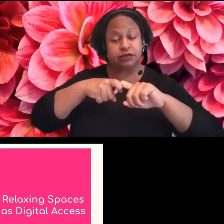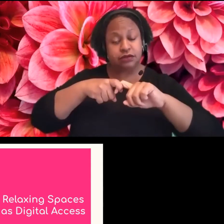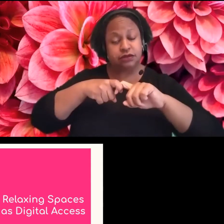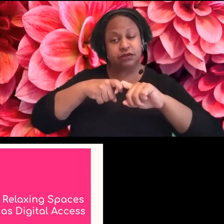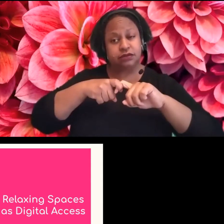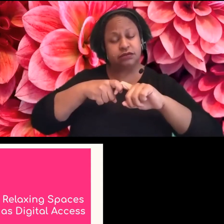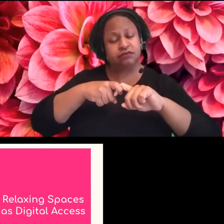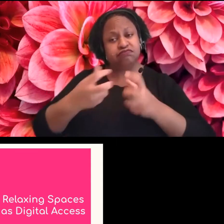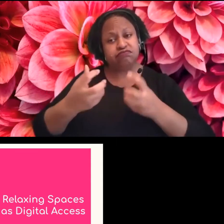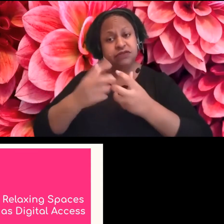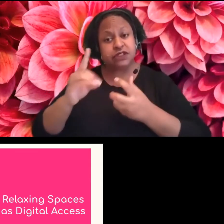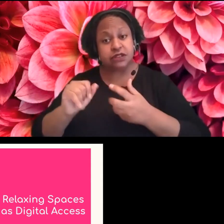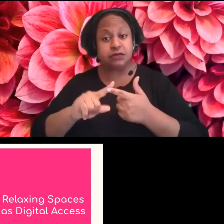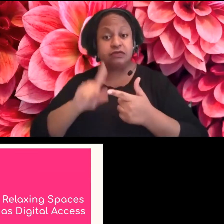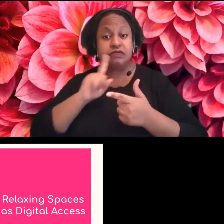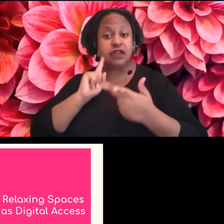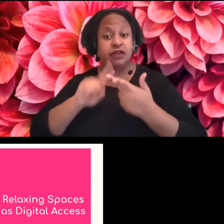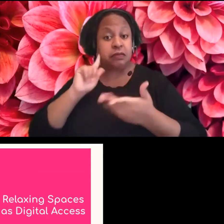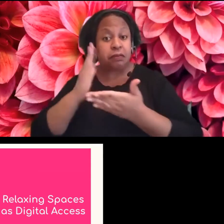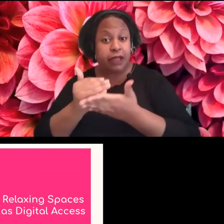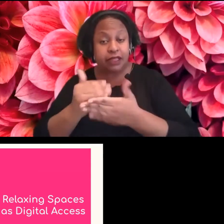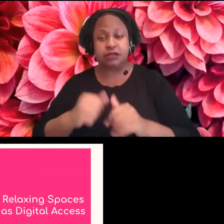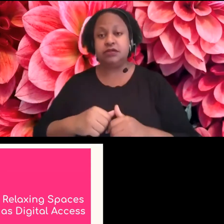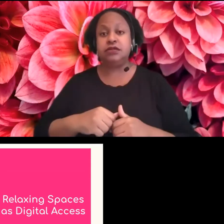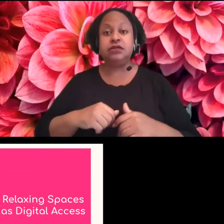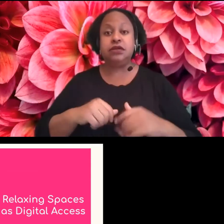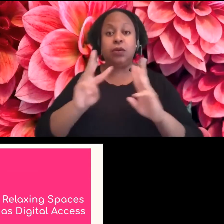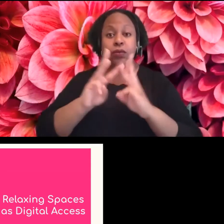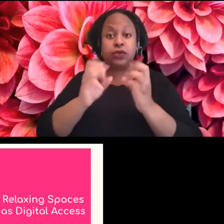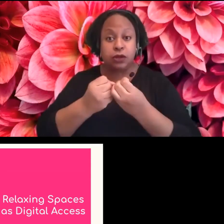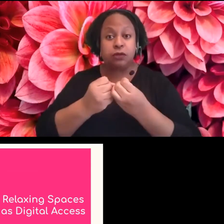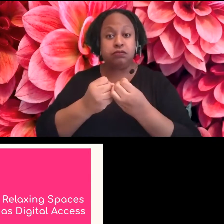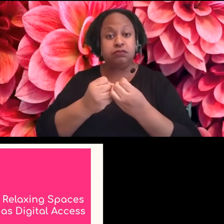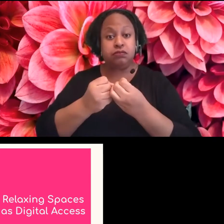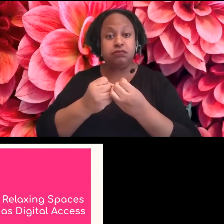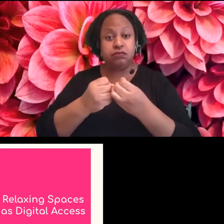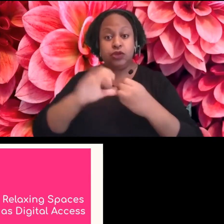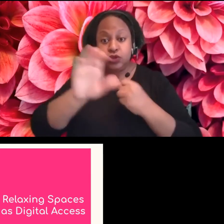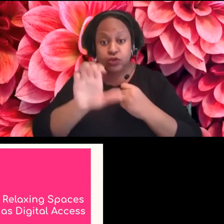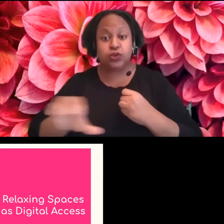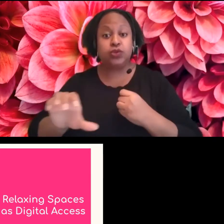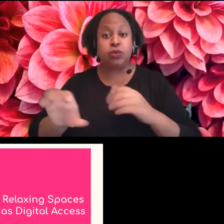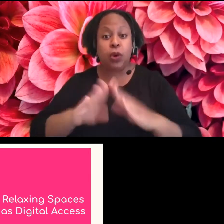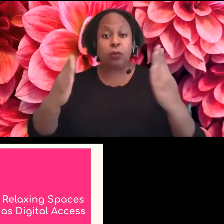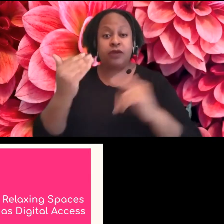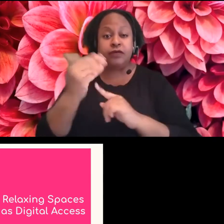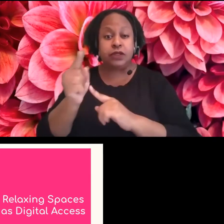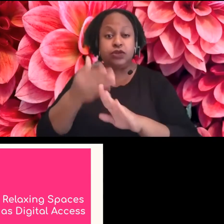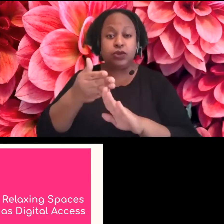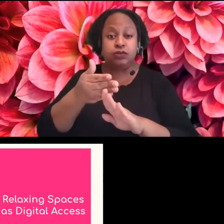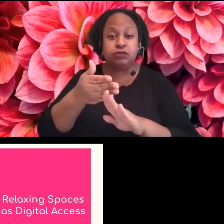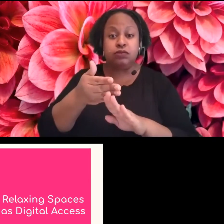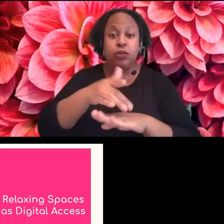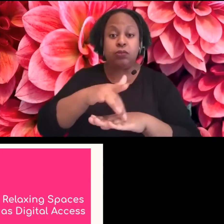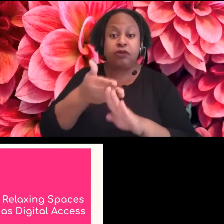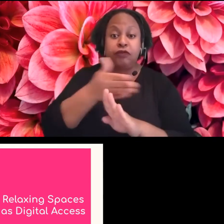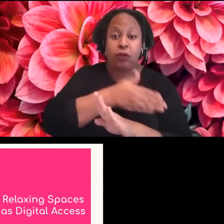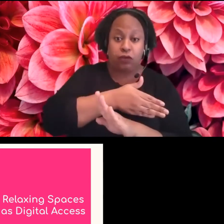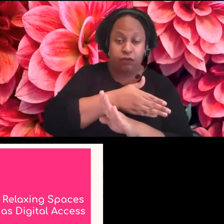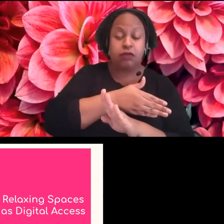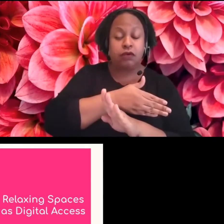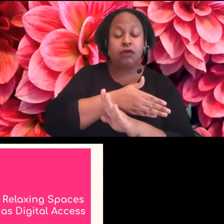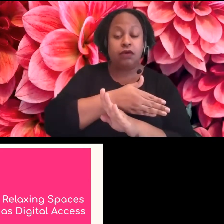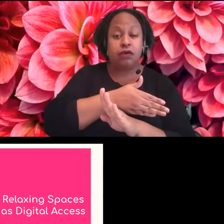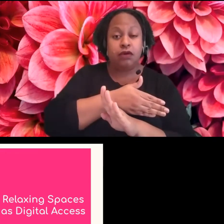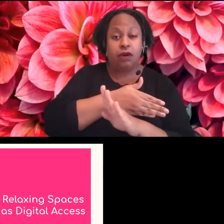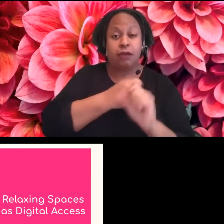people. Um, opening a session 15 minutes early and displaying the access points. That's actually something again, I bring up